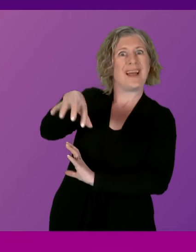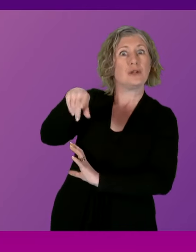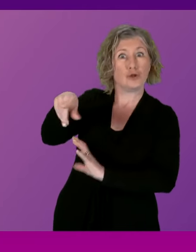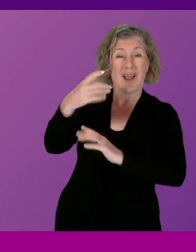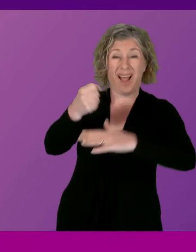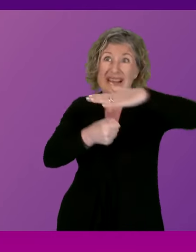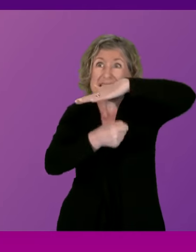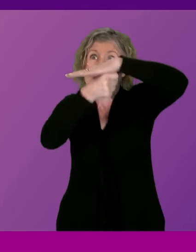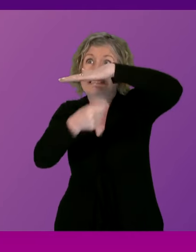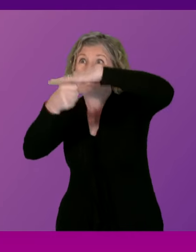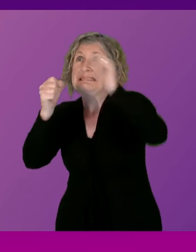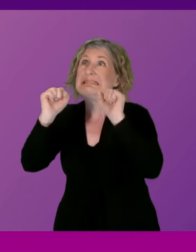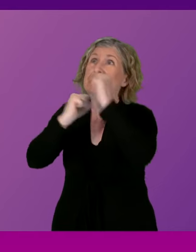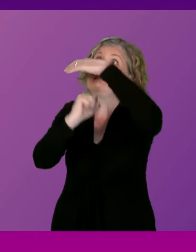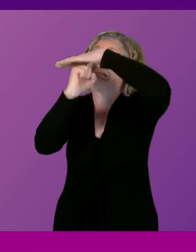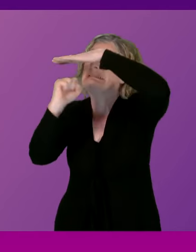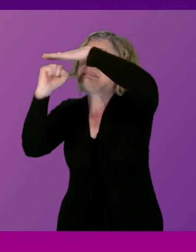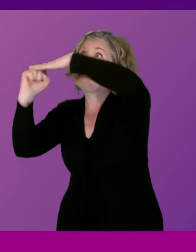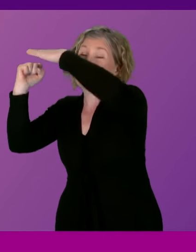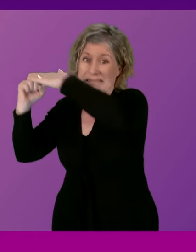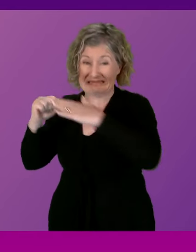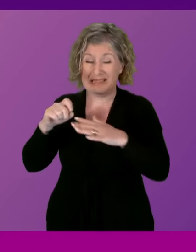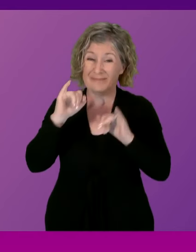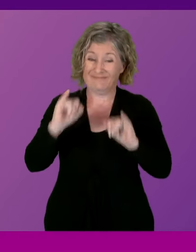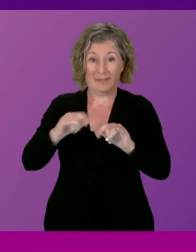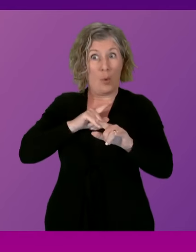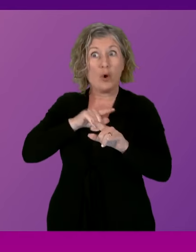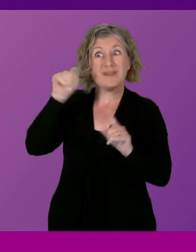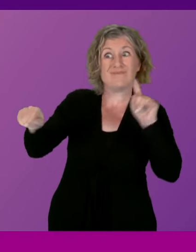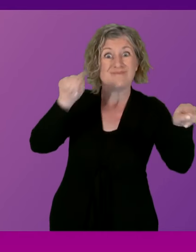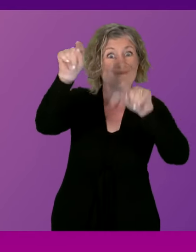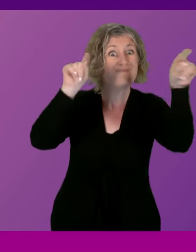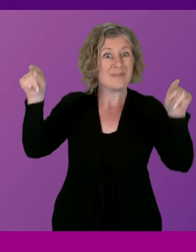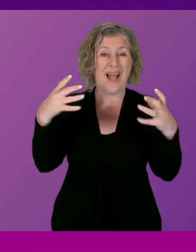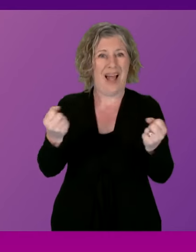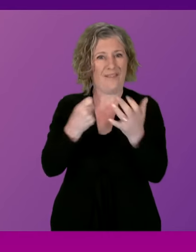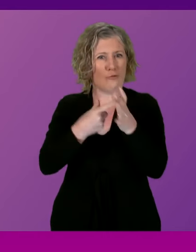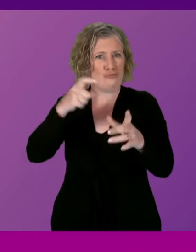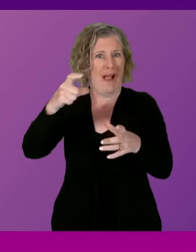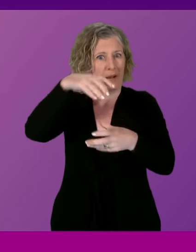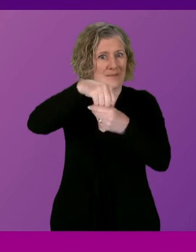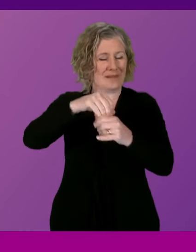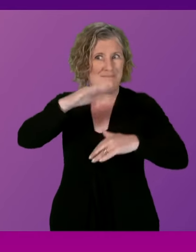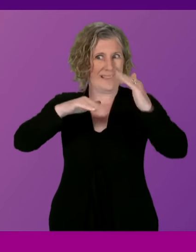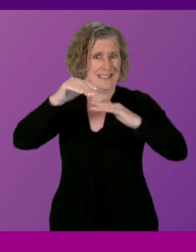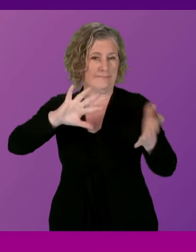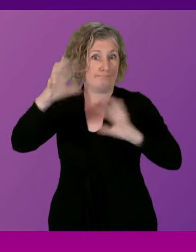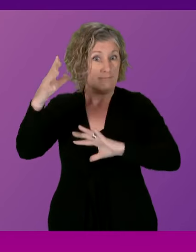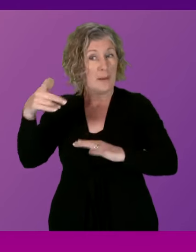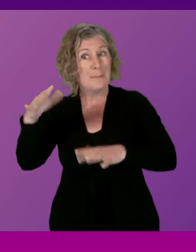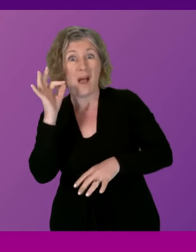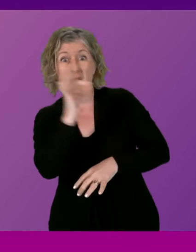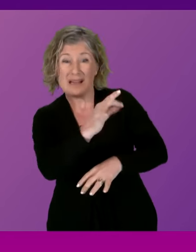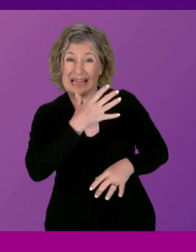RAC is in 14 of them, from Mulgay to Portree. The Chief Fire Officer asked for £70 million to fix it, but